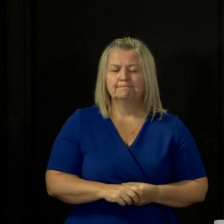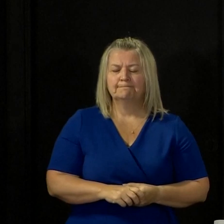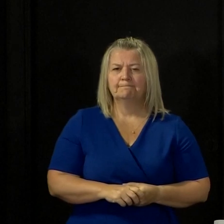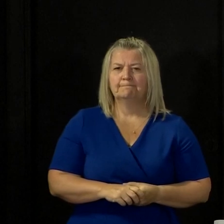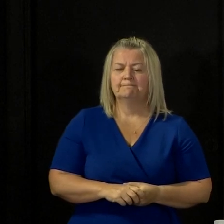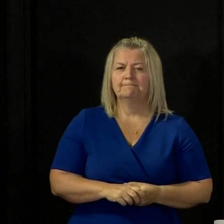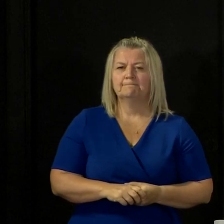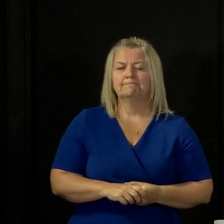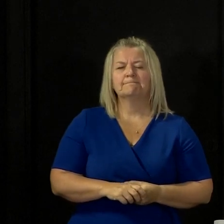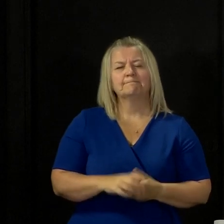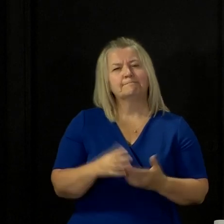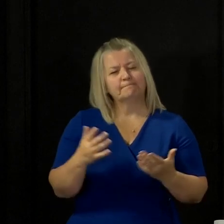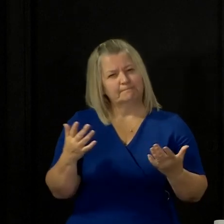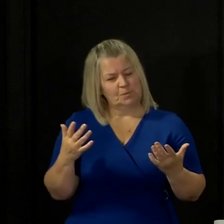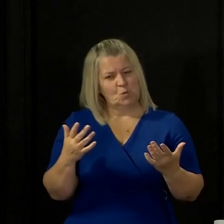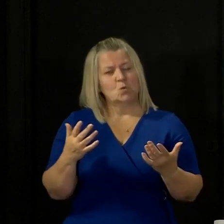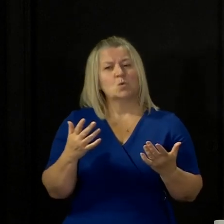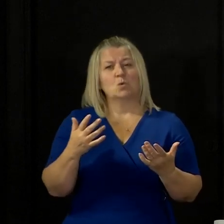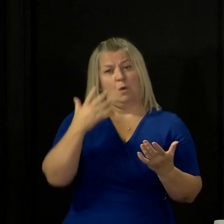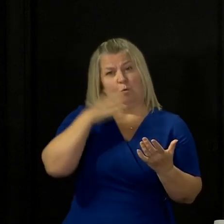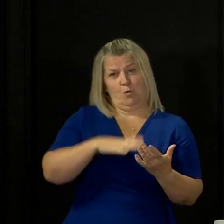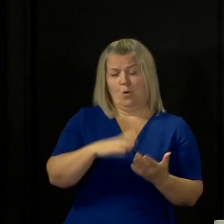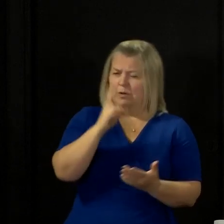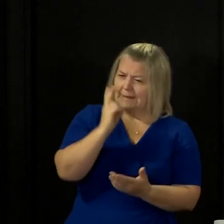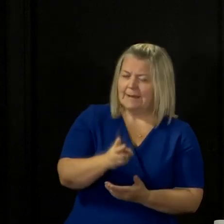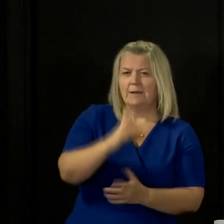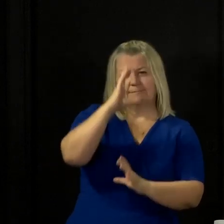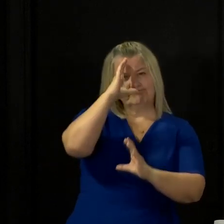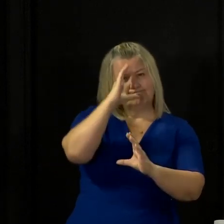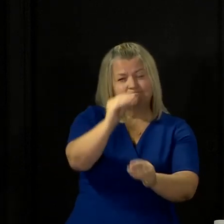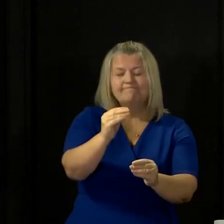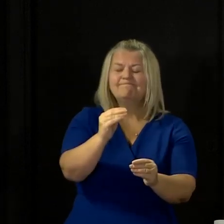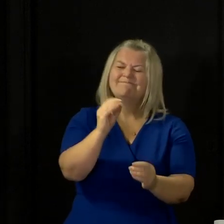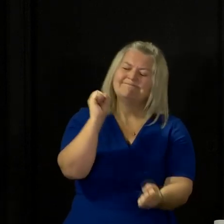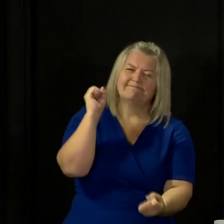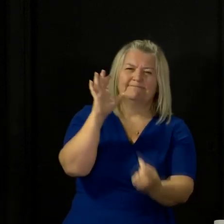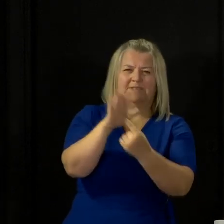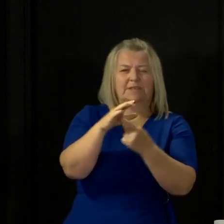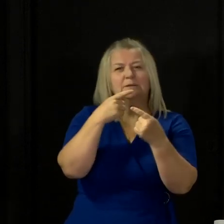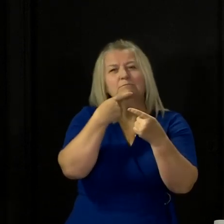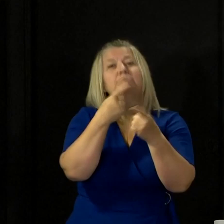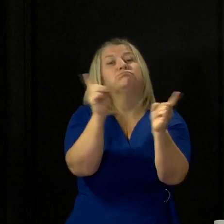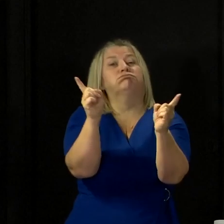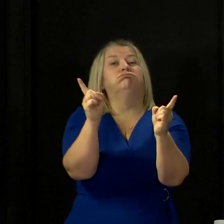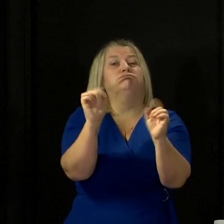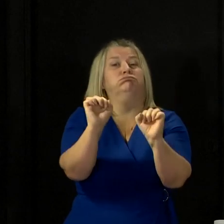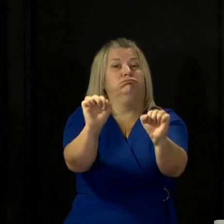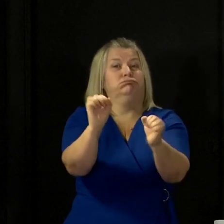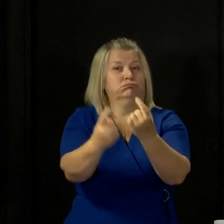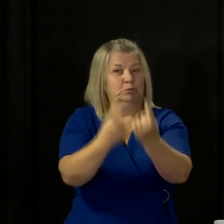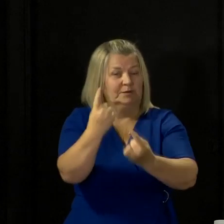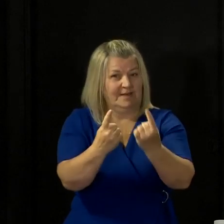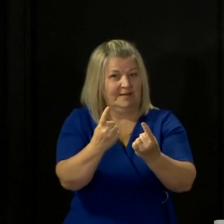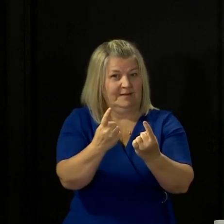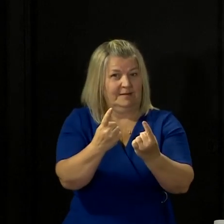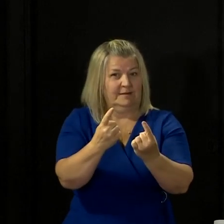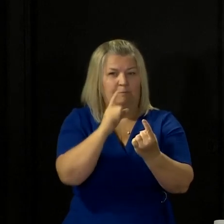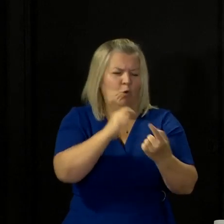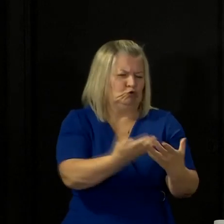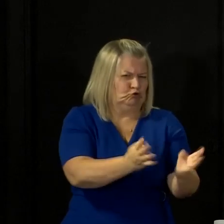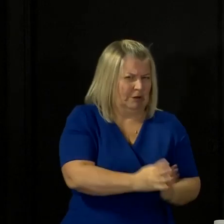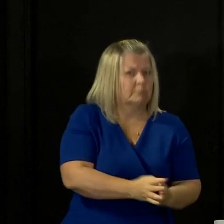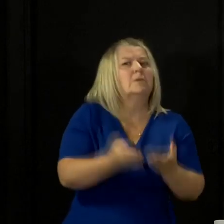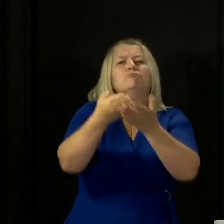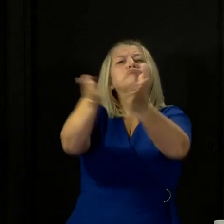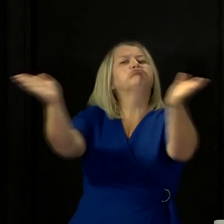conclude today just by emphasising again the key public health guidance for all people outside of the shielding